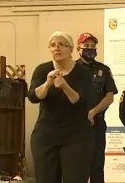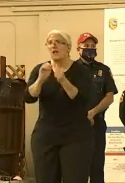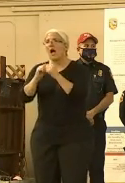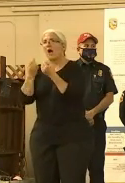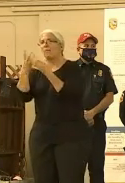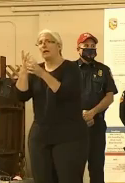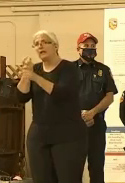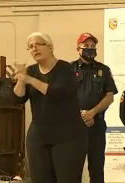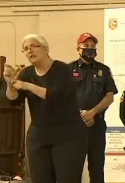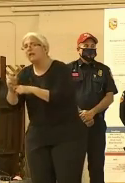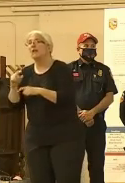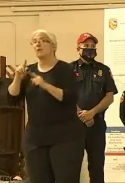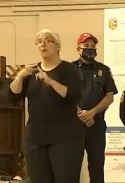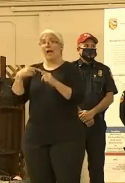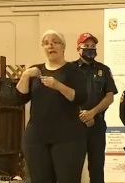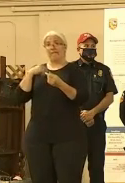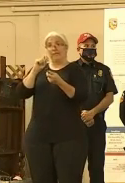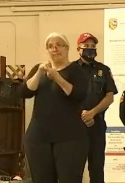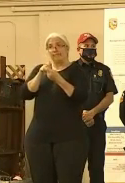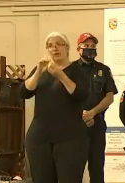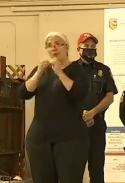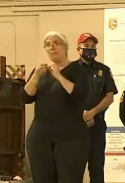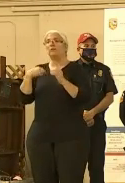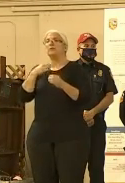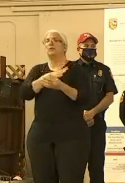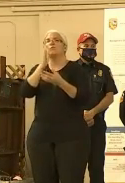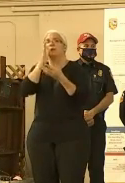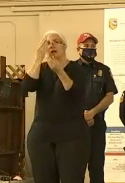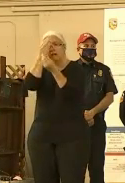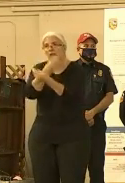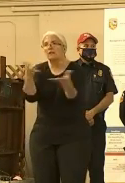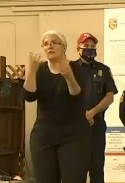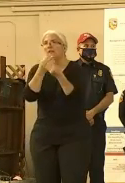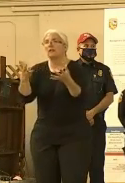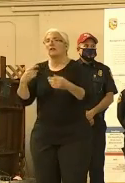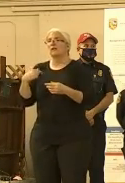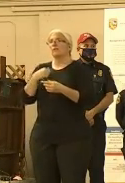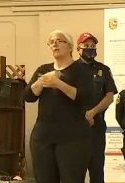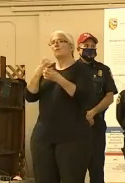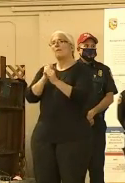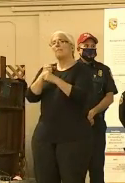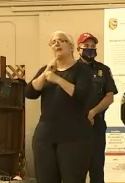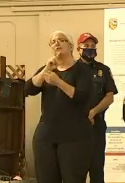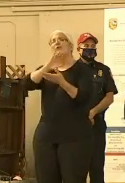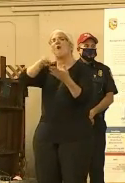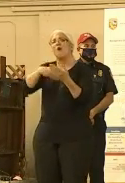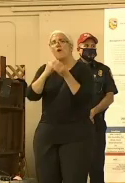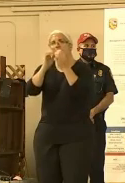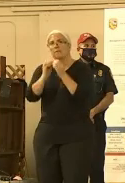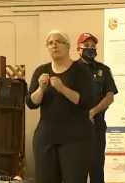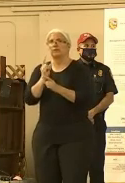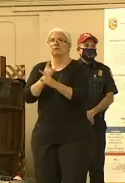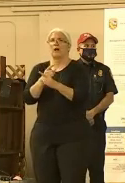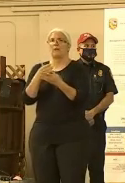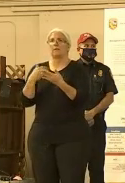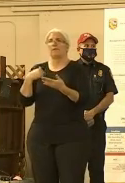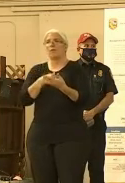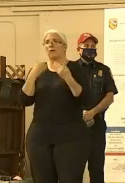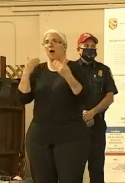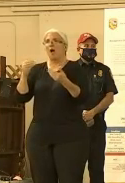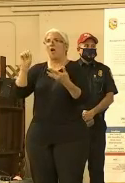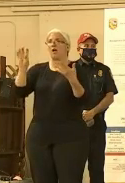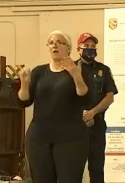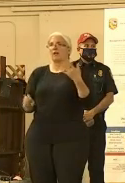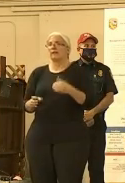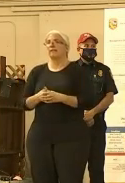media and out to the county. So we want to make sure we're validating those numbers all together. And once we start breaking those out per county, we'll start giving those